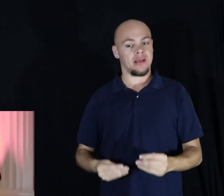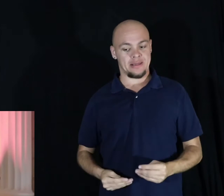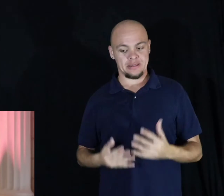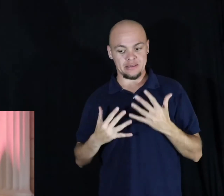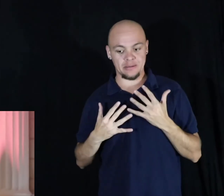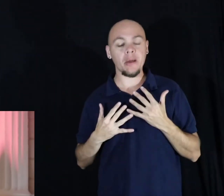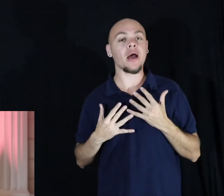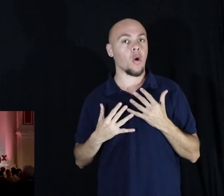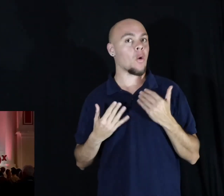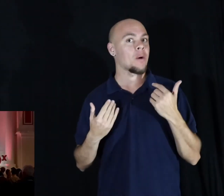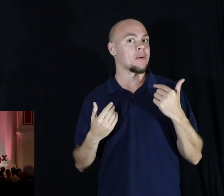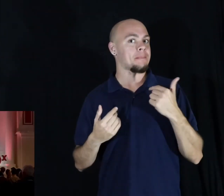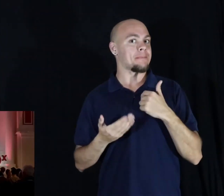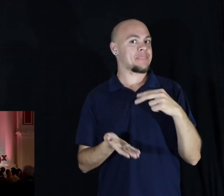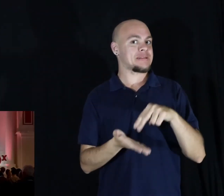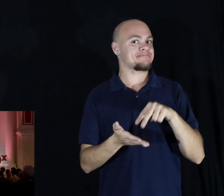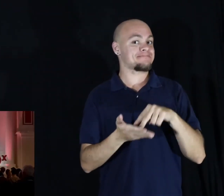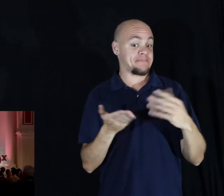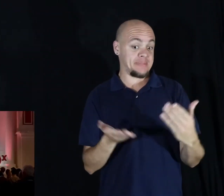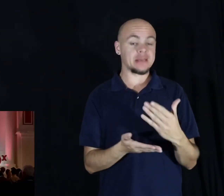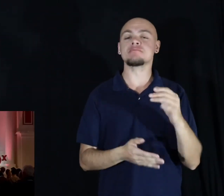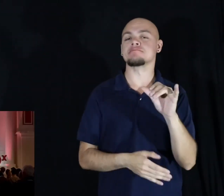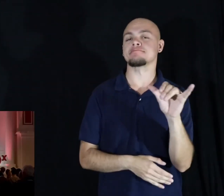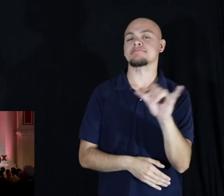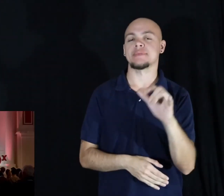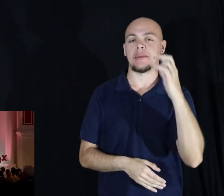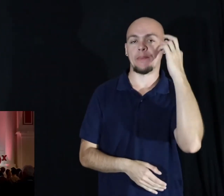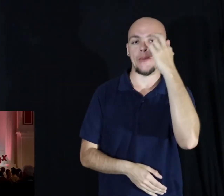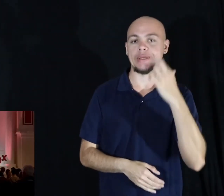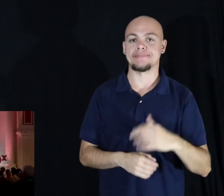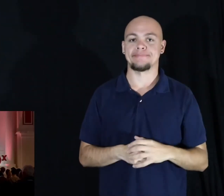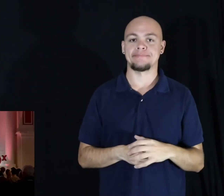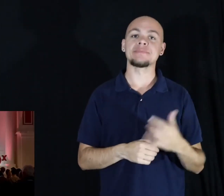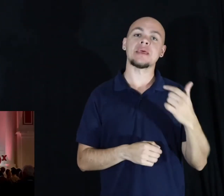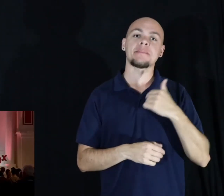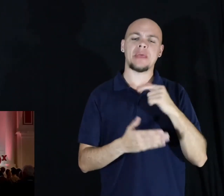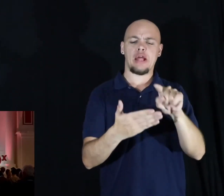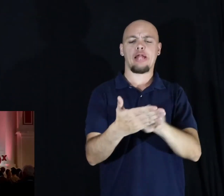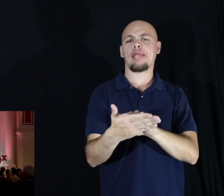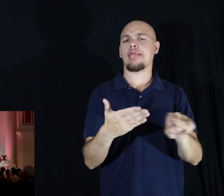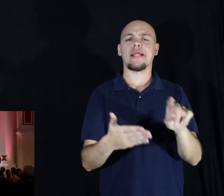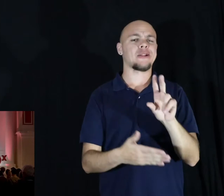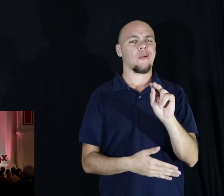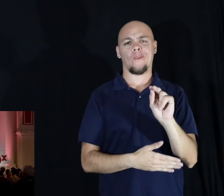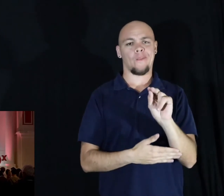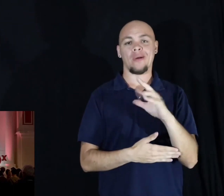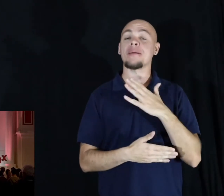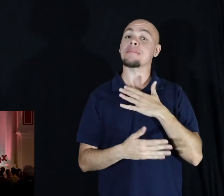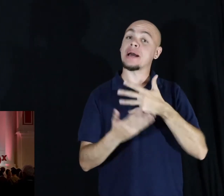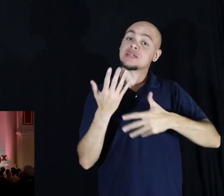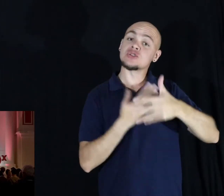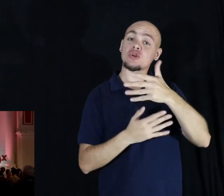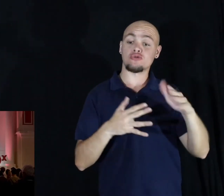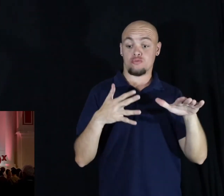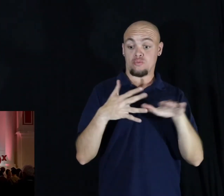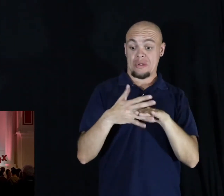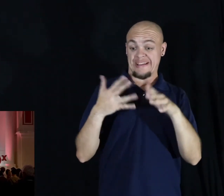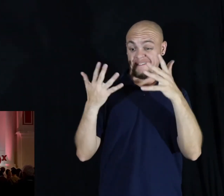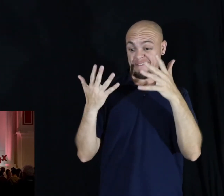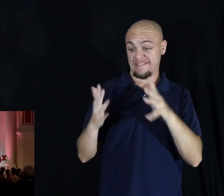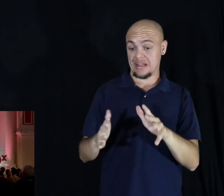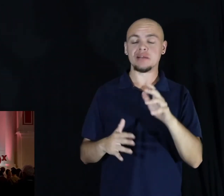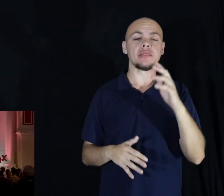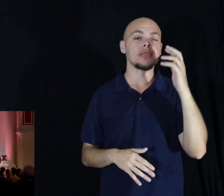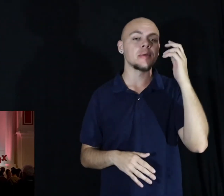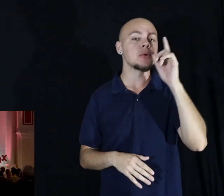standing here today. I'm not here to purely criticise. After my social break, I realised the real